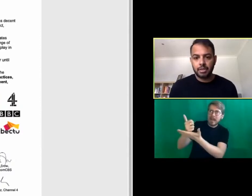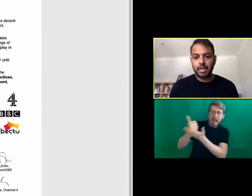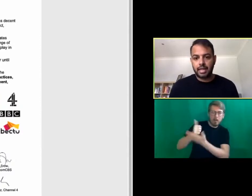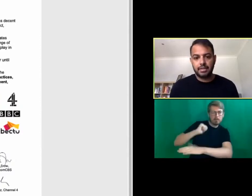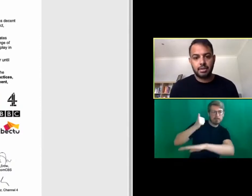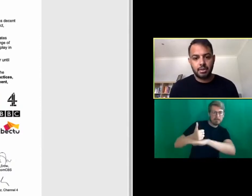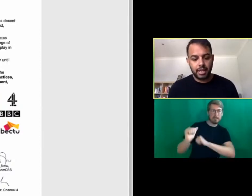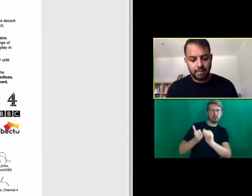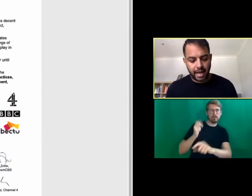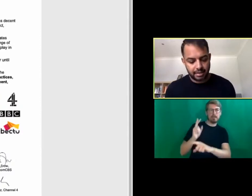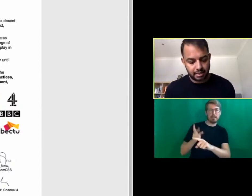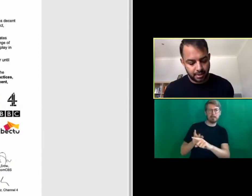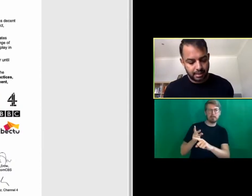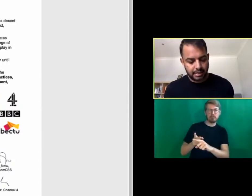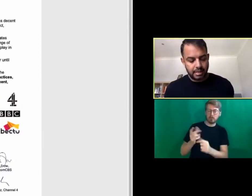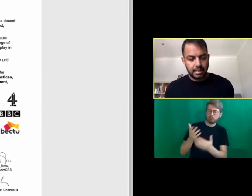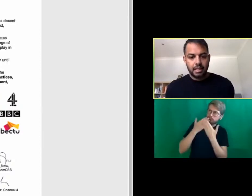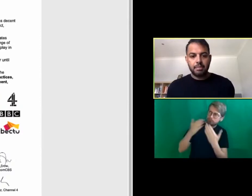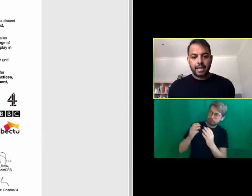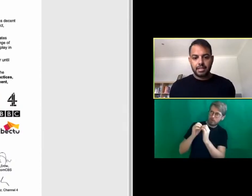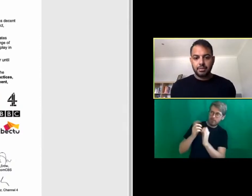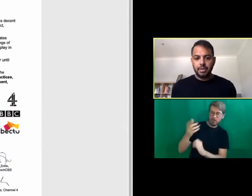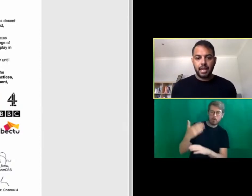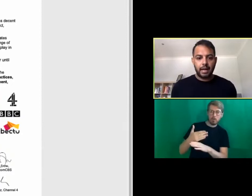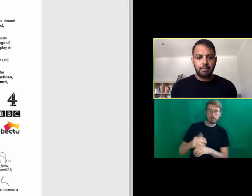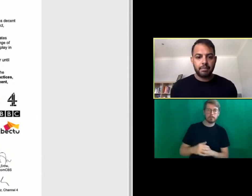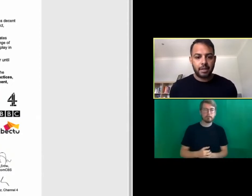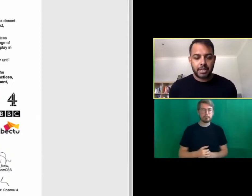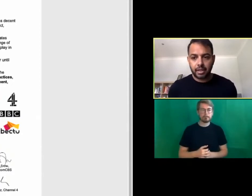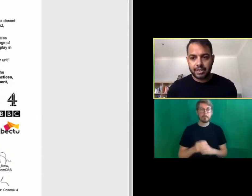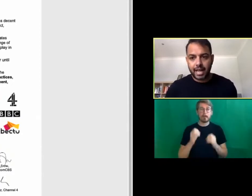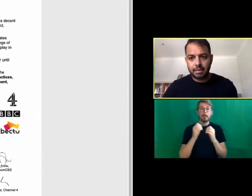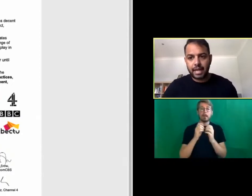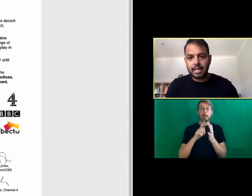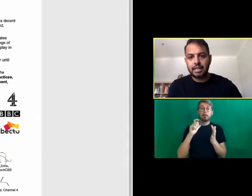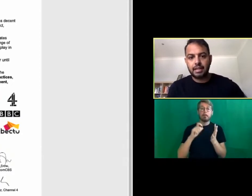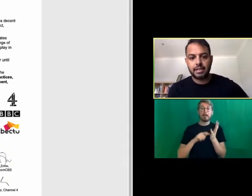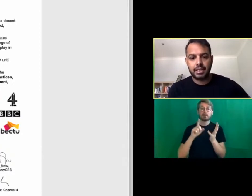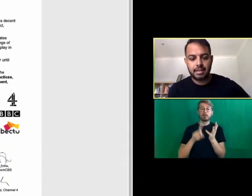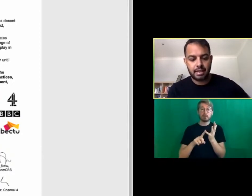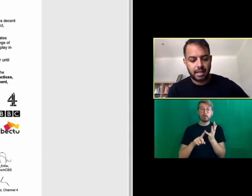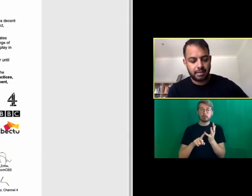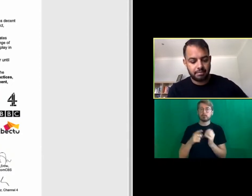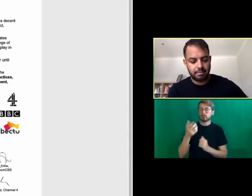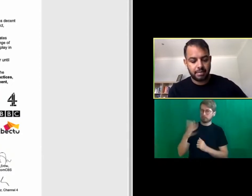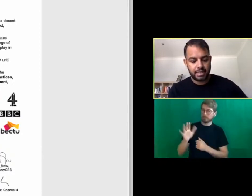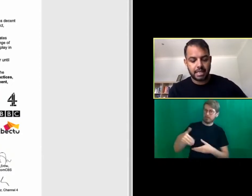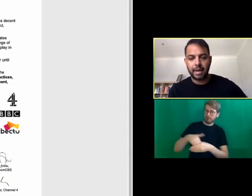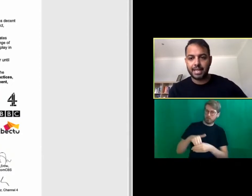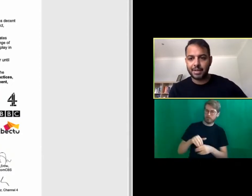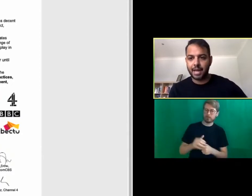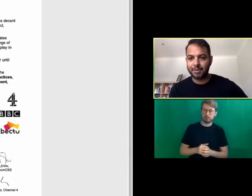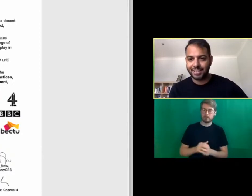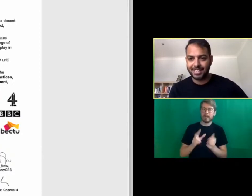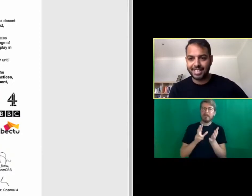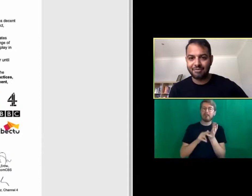of us are able to work thanks to the work that PACT are doing. BEC2, Philippa Child and Bally Khalsa, particularly